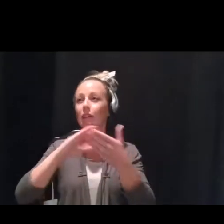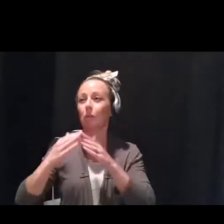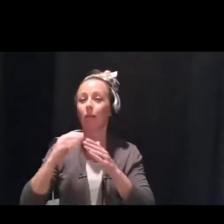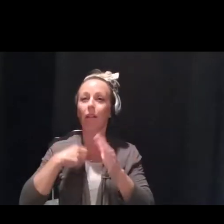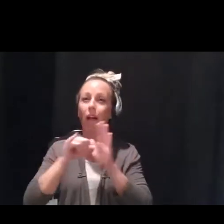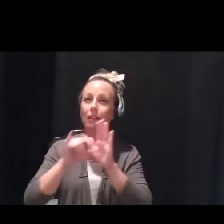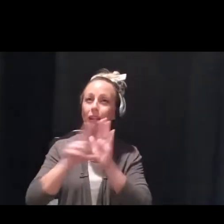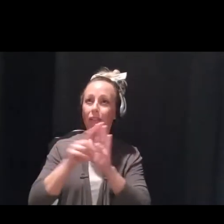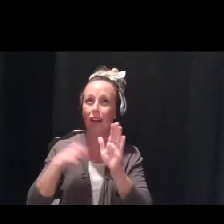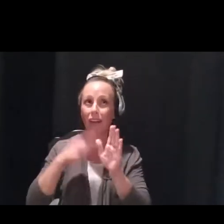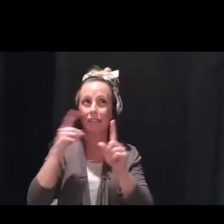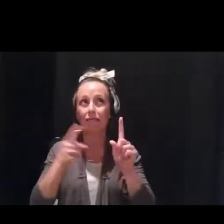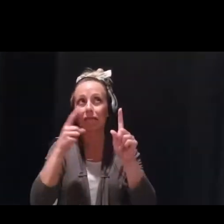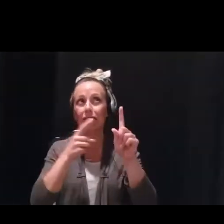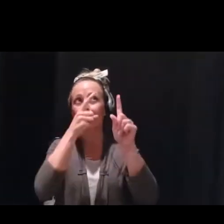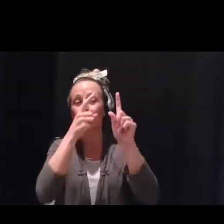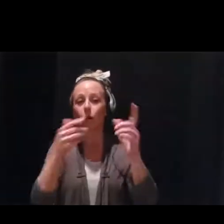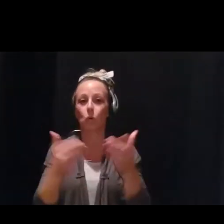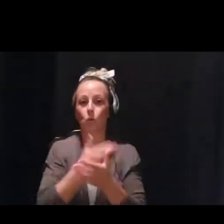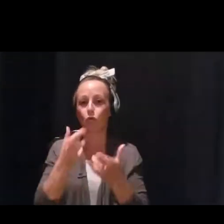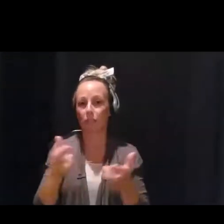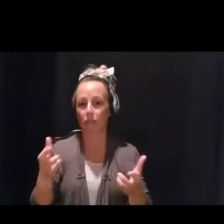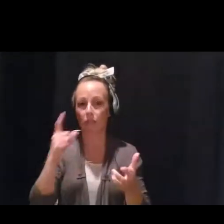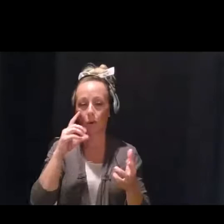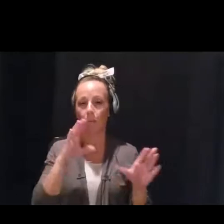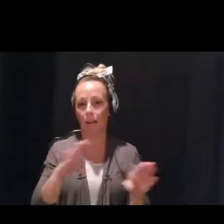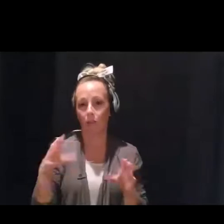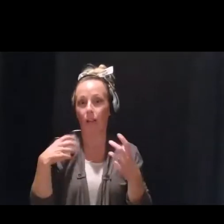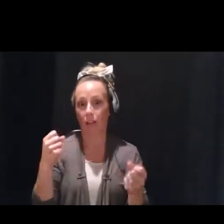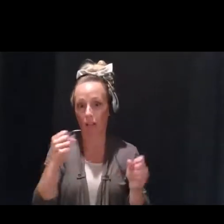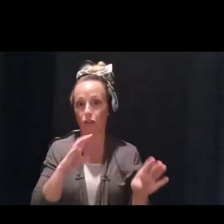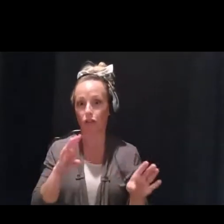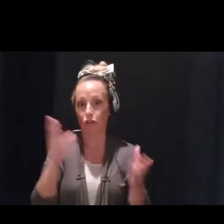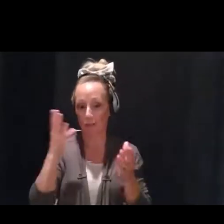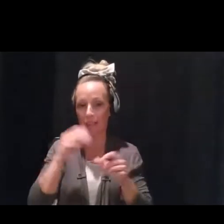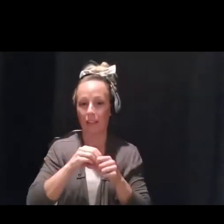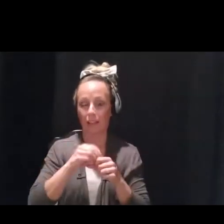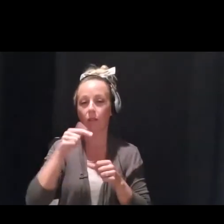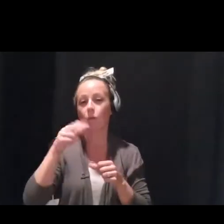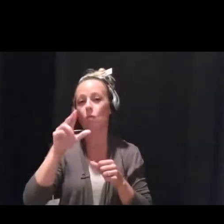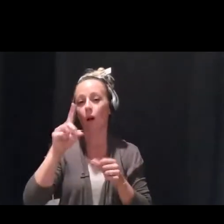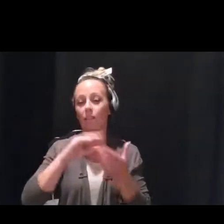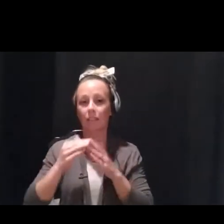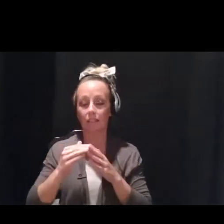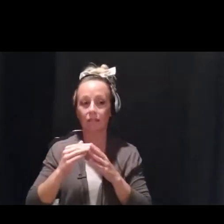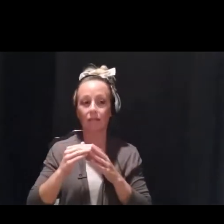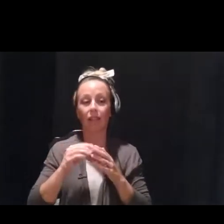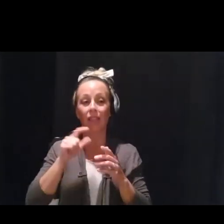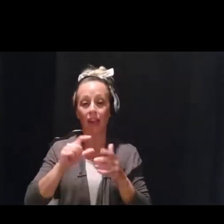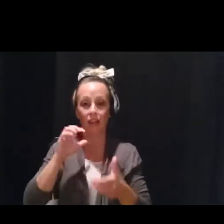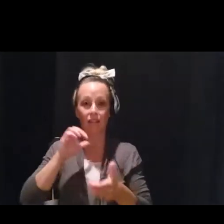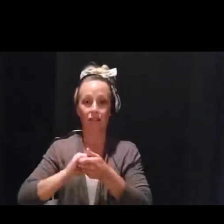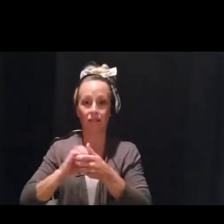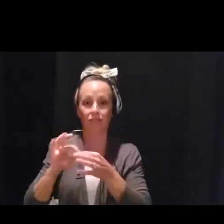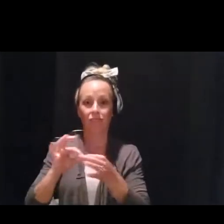any new resources for behavioral health services in the Quad Cities. This coalition represents over